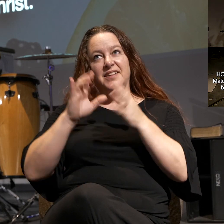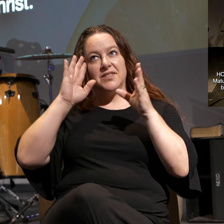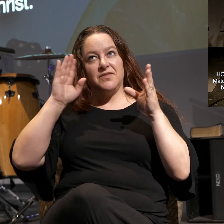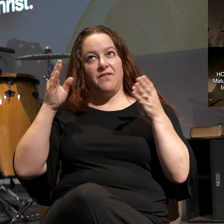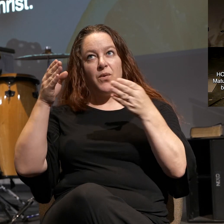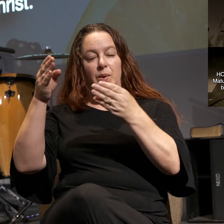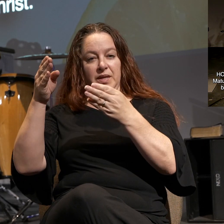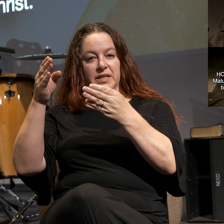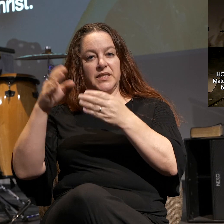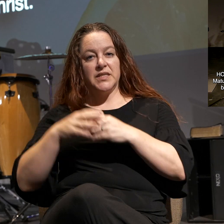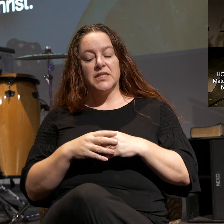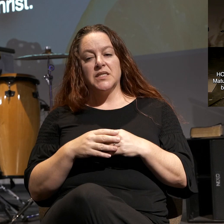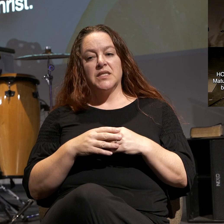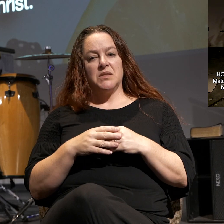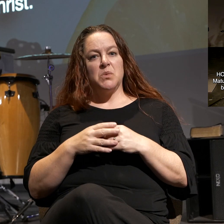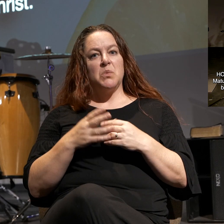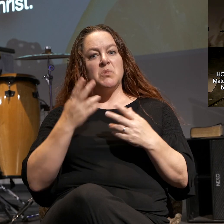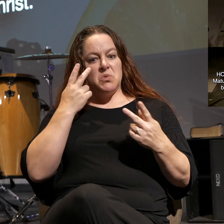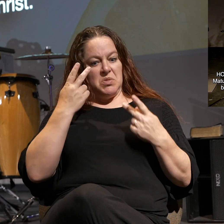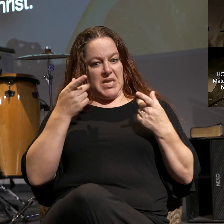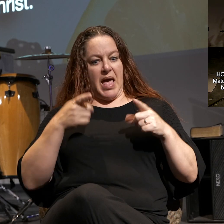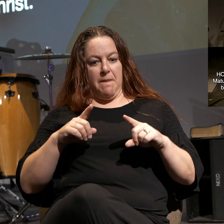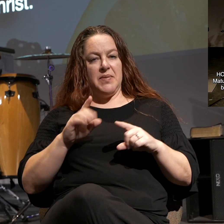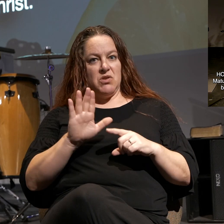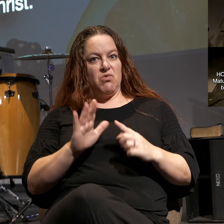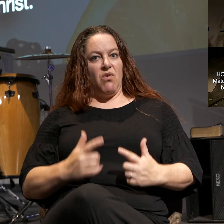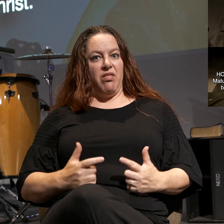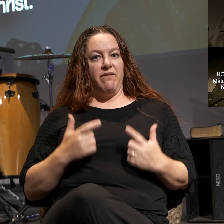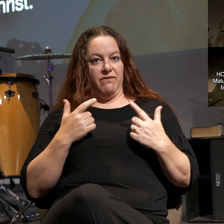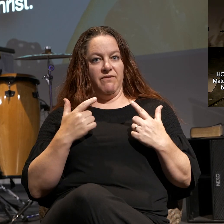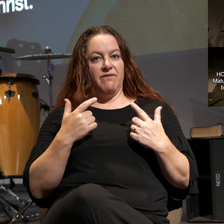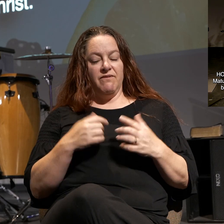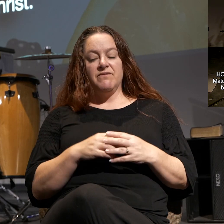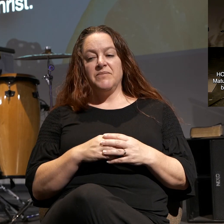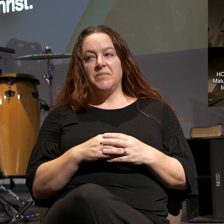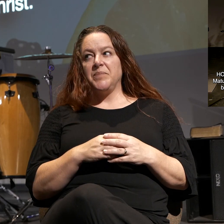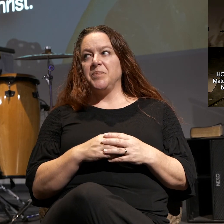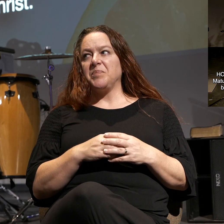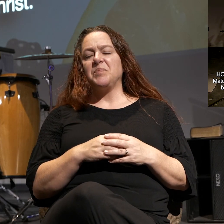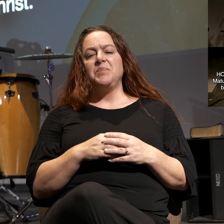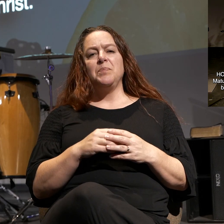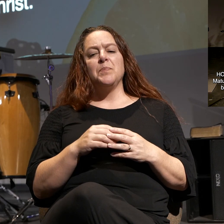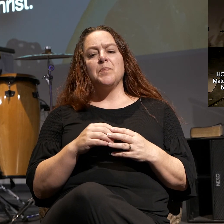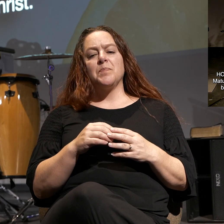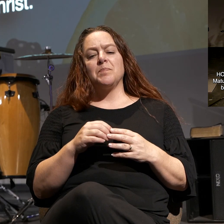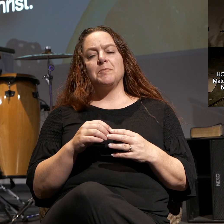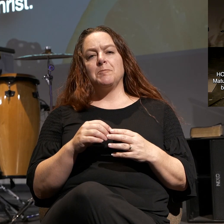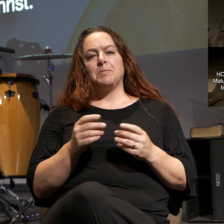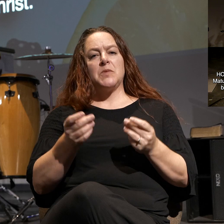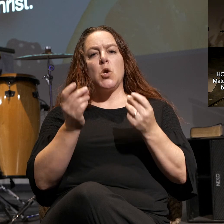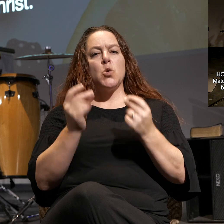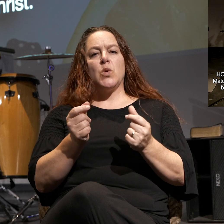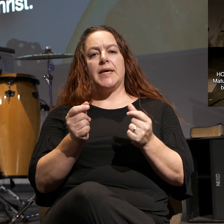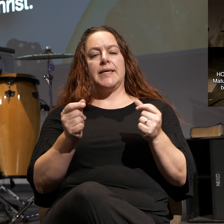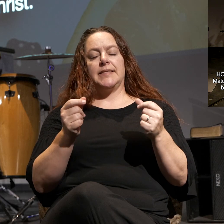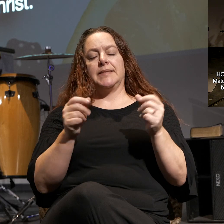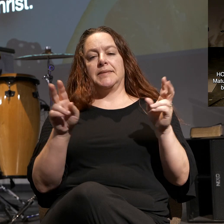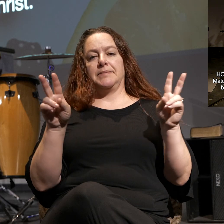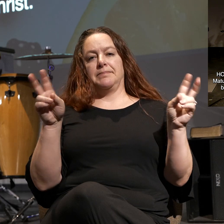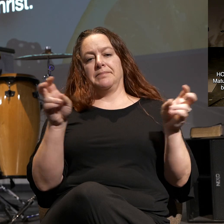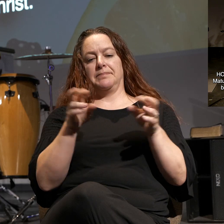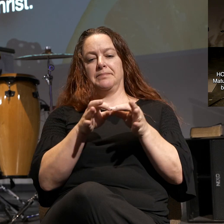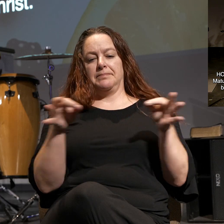And you'll begin to see that happen in your life. We'll talk about that. And so let me give you just a quick sermon thesis statement